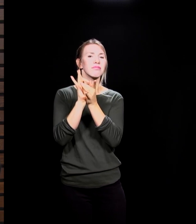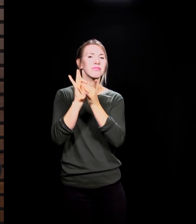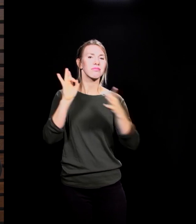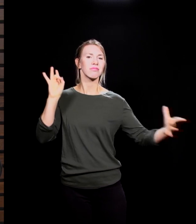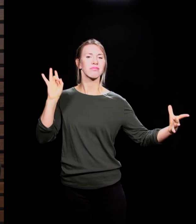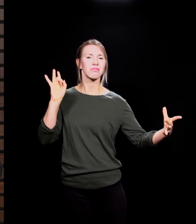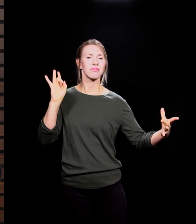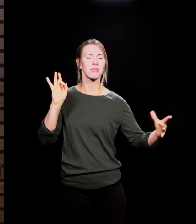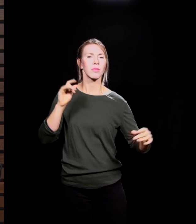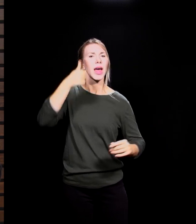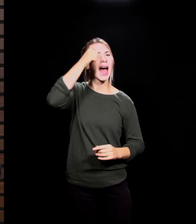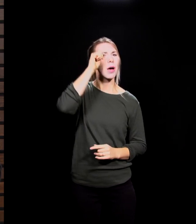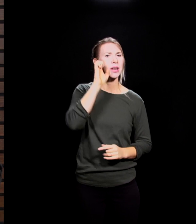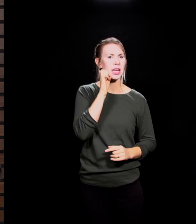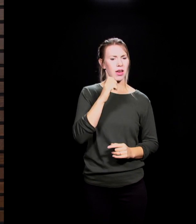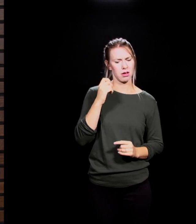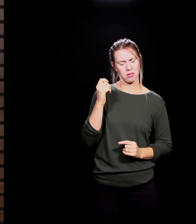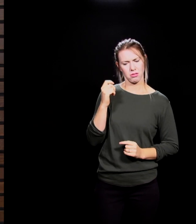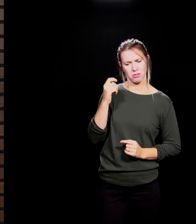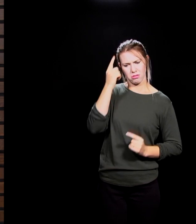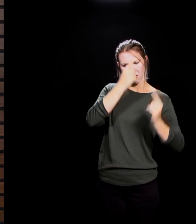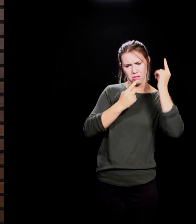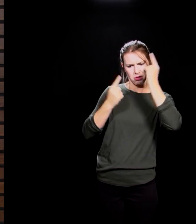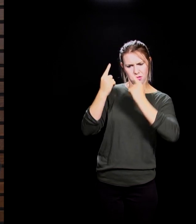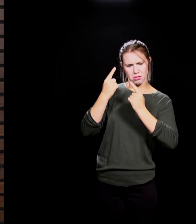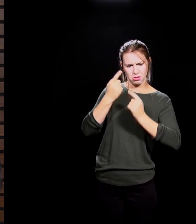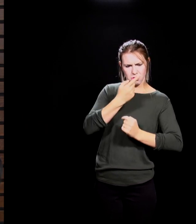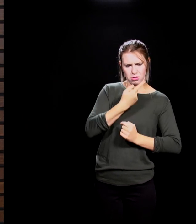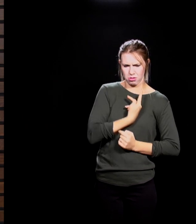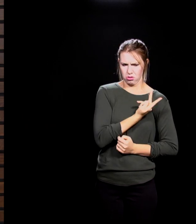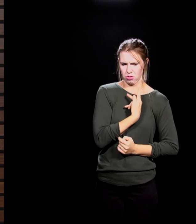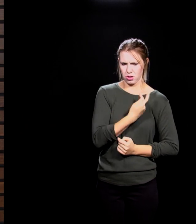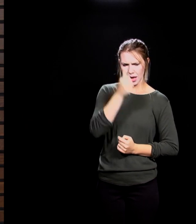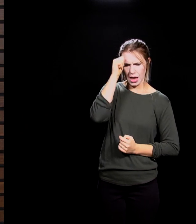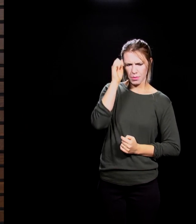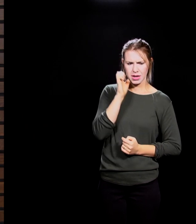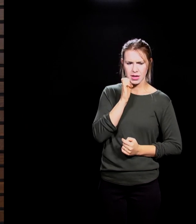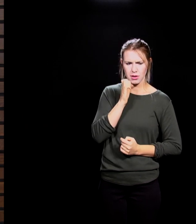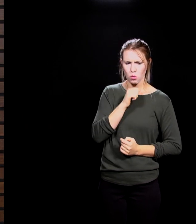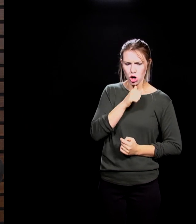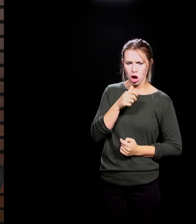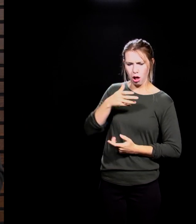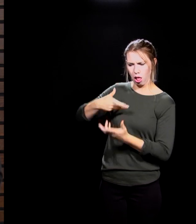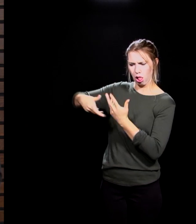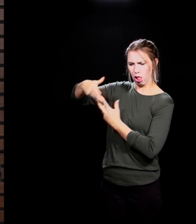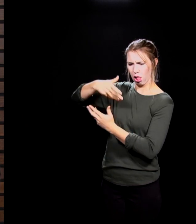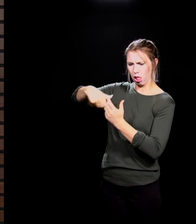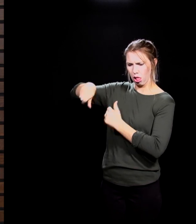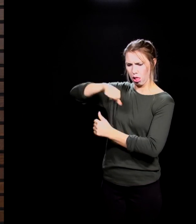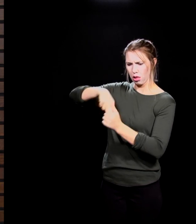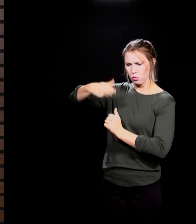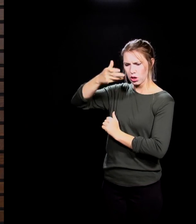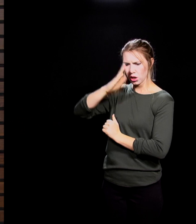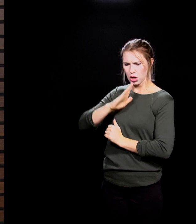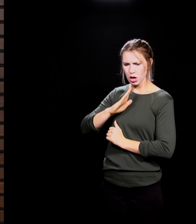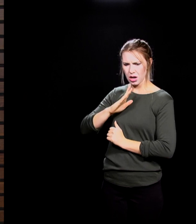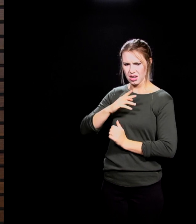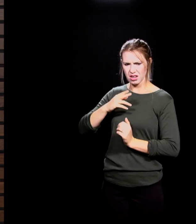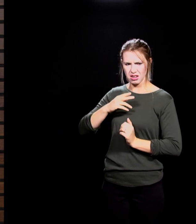to reconcile the fact that they were not with God in the garden in the cool of the day. They were, in fact, hiding from Him. He was